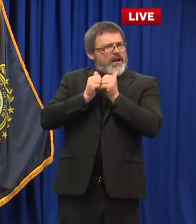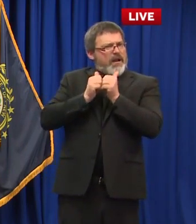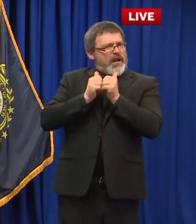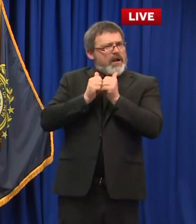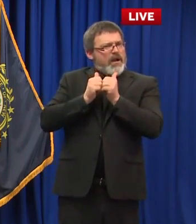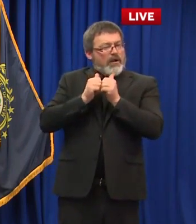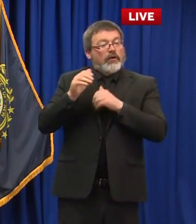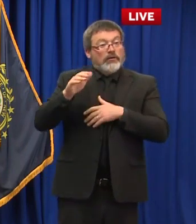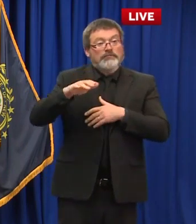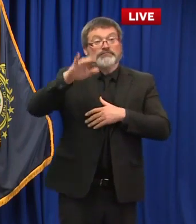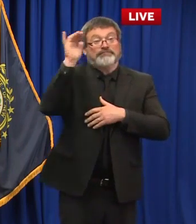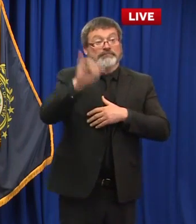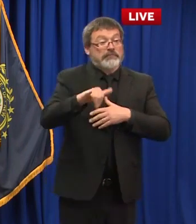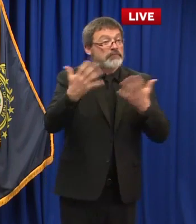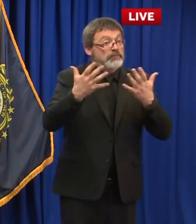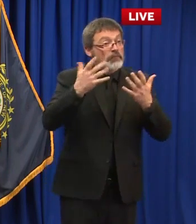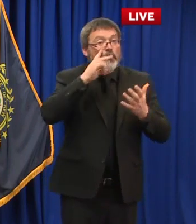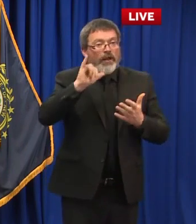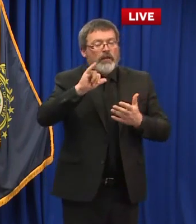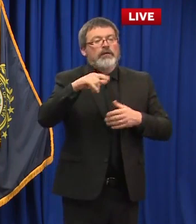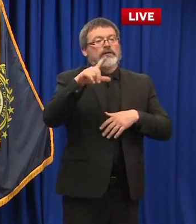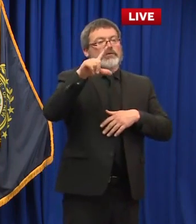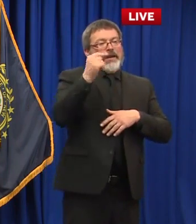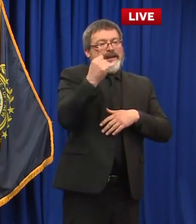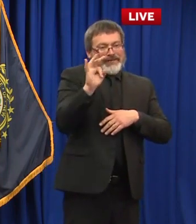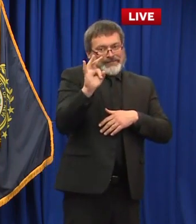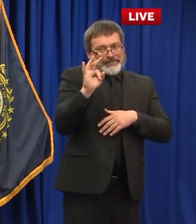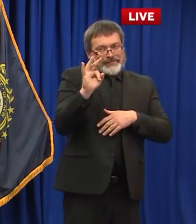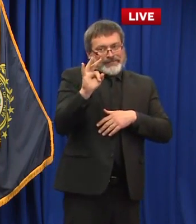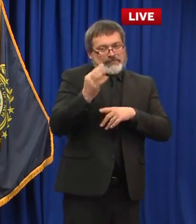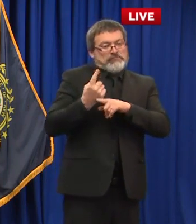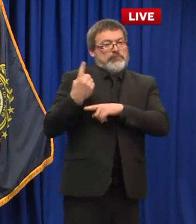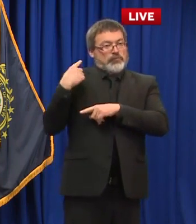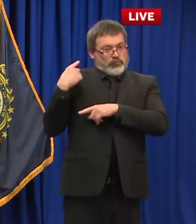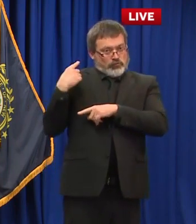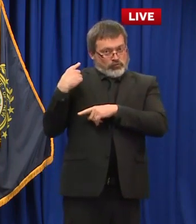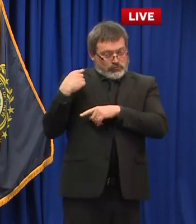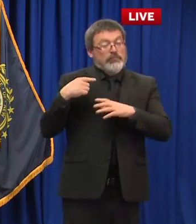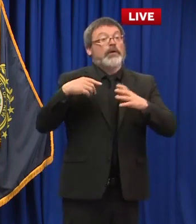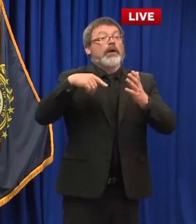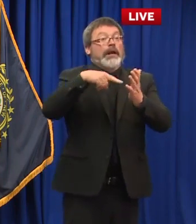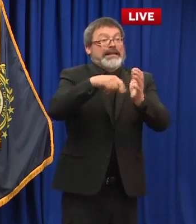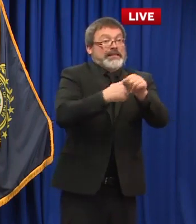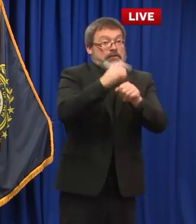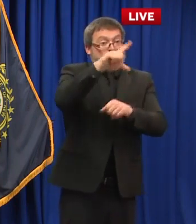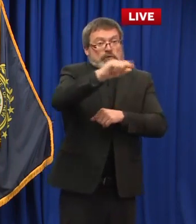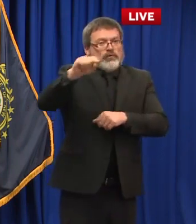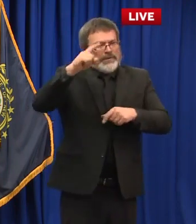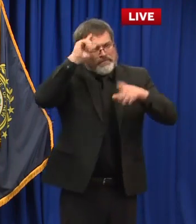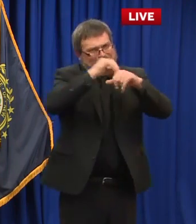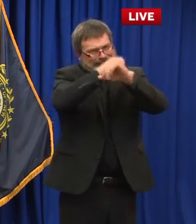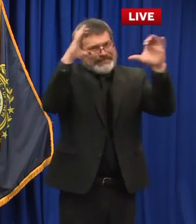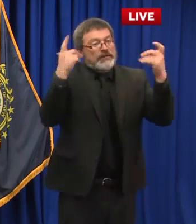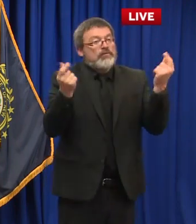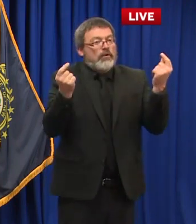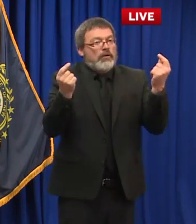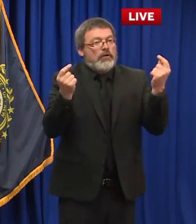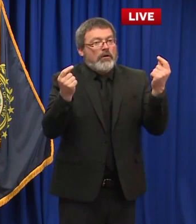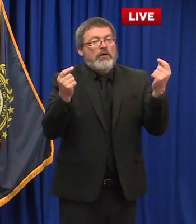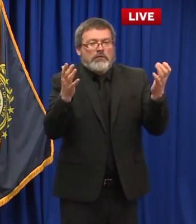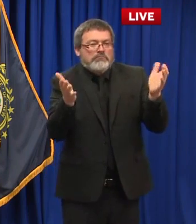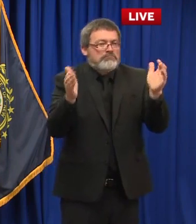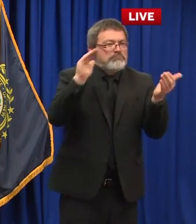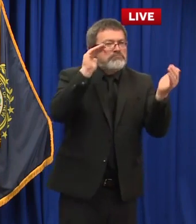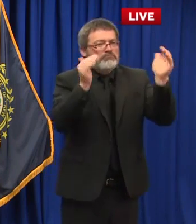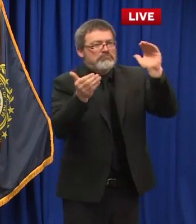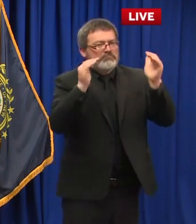and the anticipated revenues you have this year. Ideally, you're not ideally, but in theory, the revenues this year would be less because we